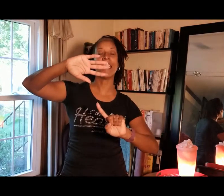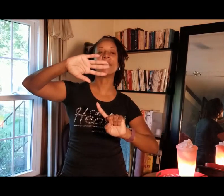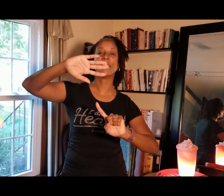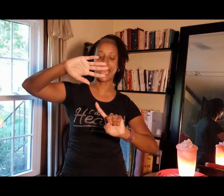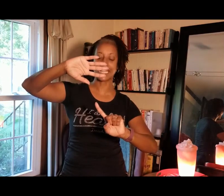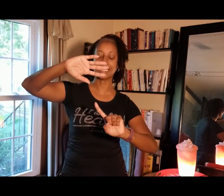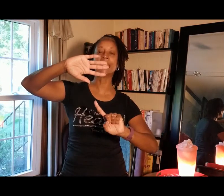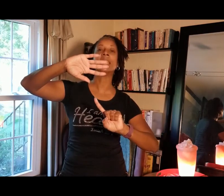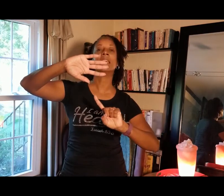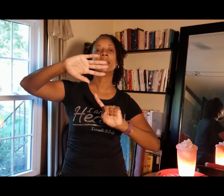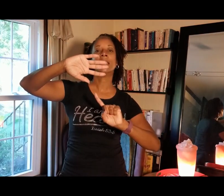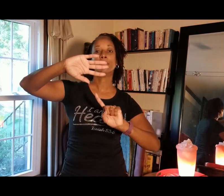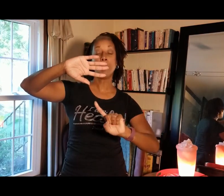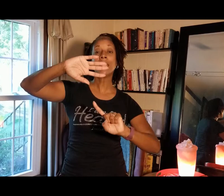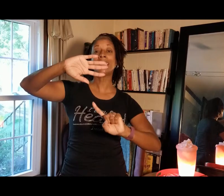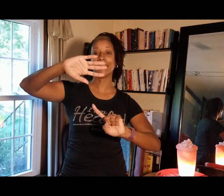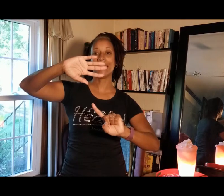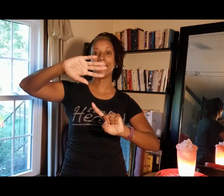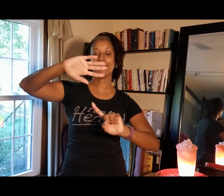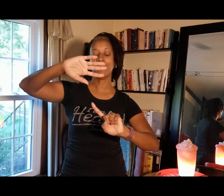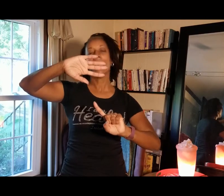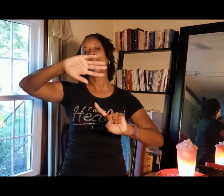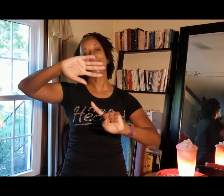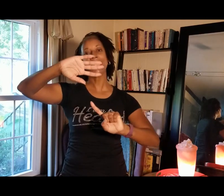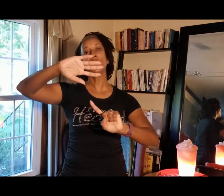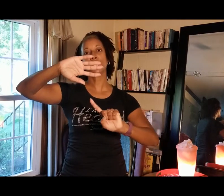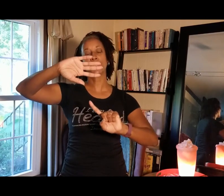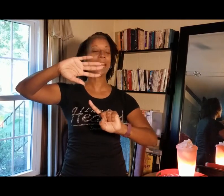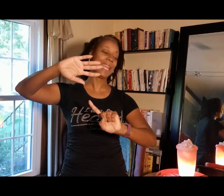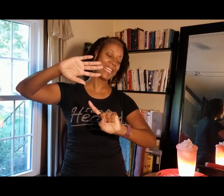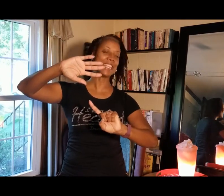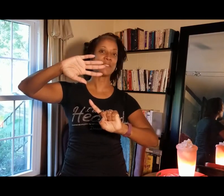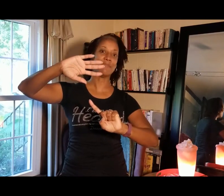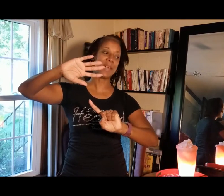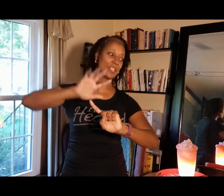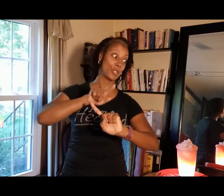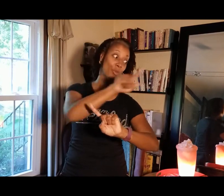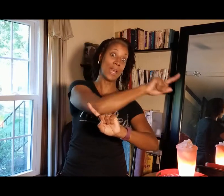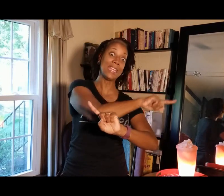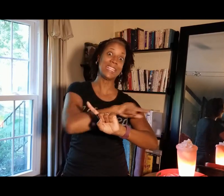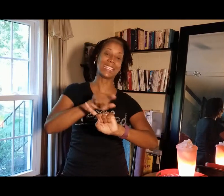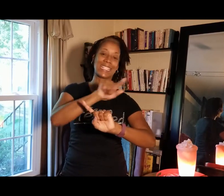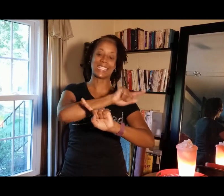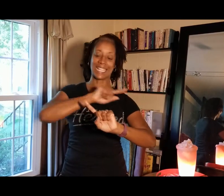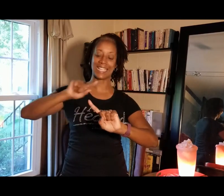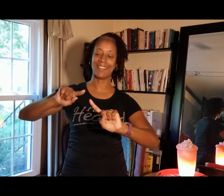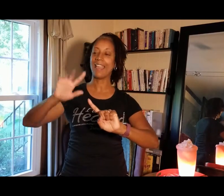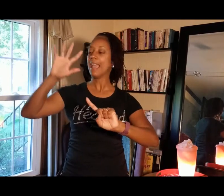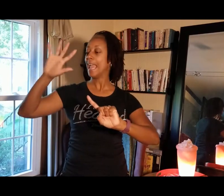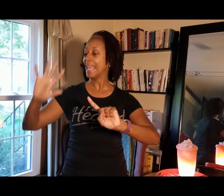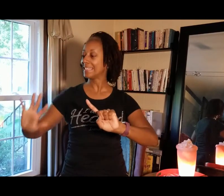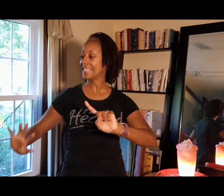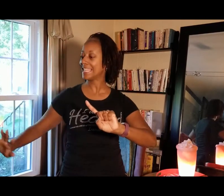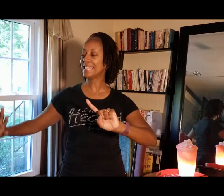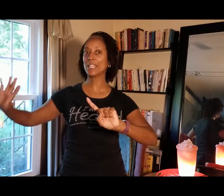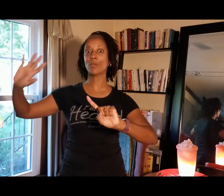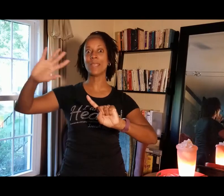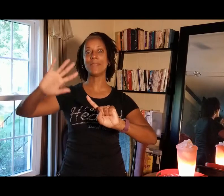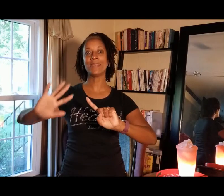that is pointy Eastern in the Mediterranean sea. And then the Arabian